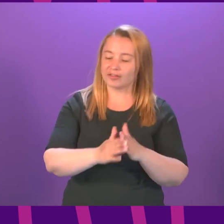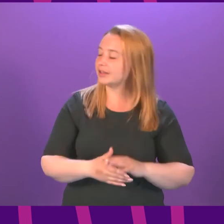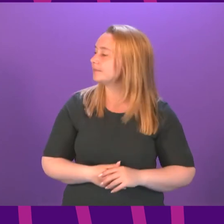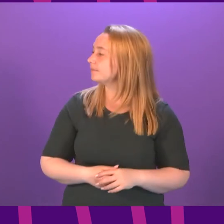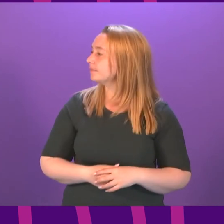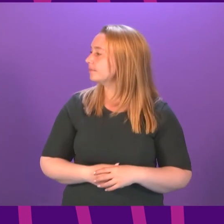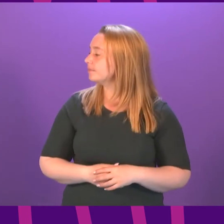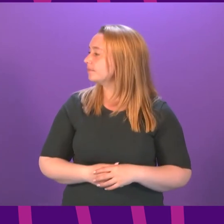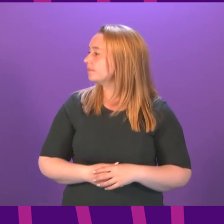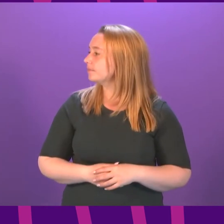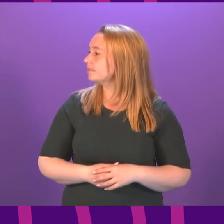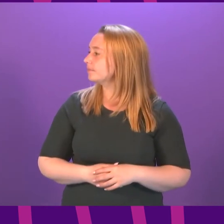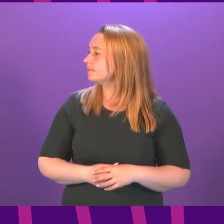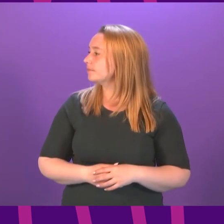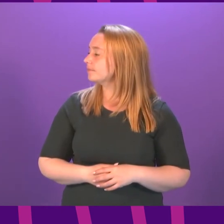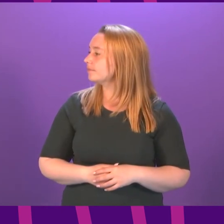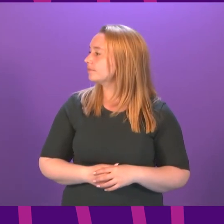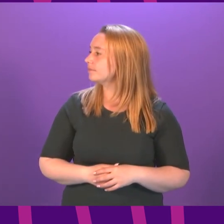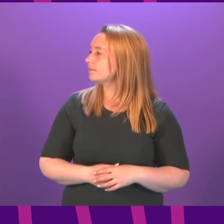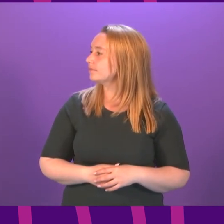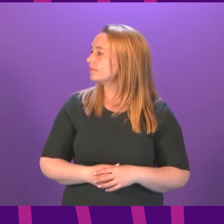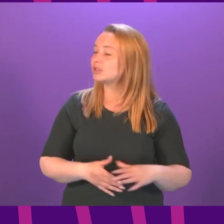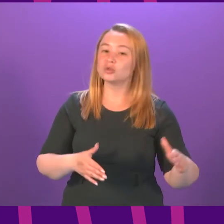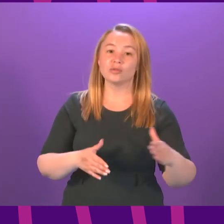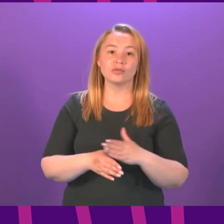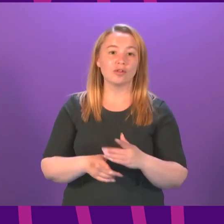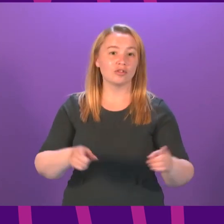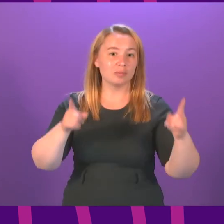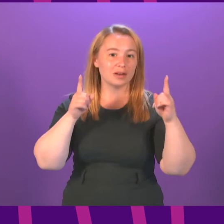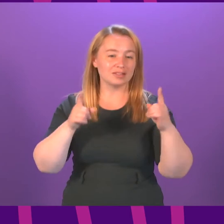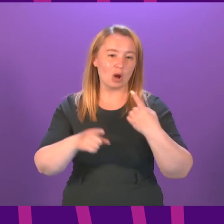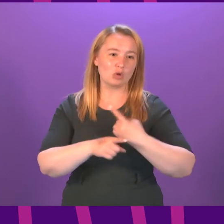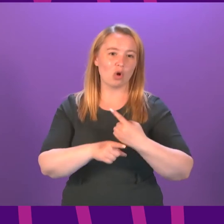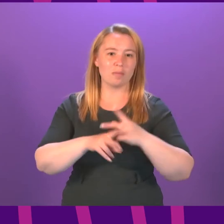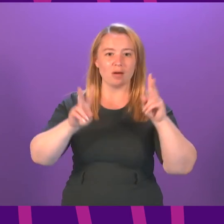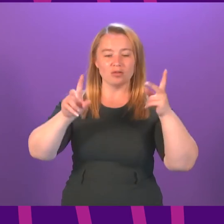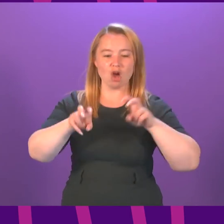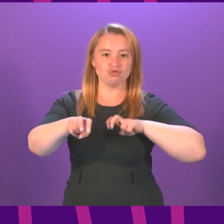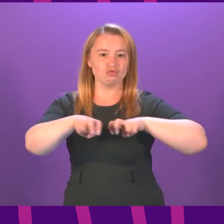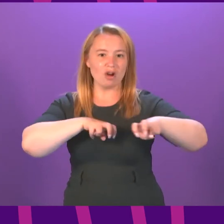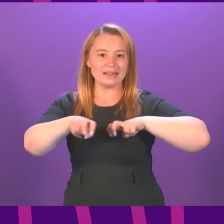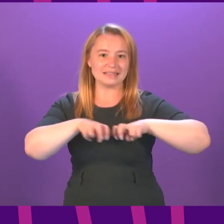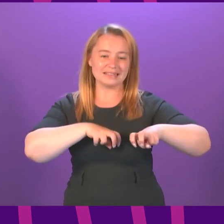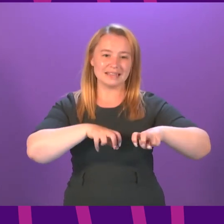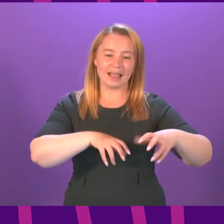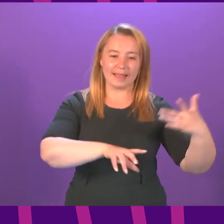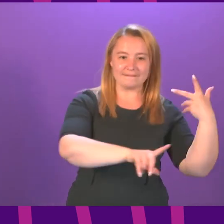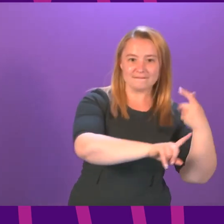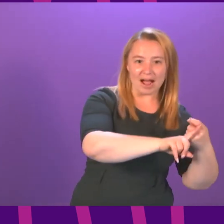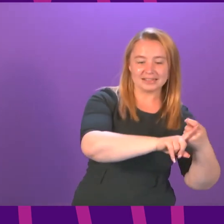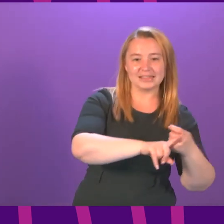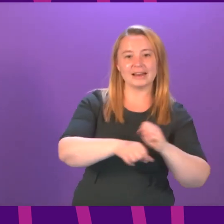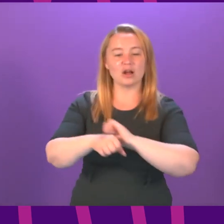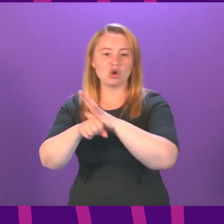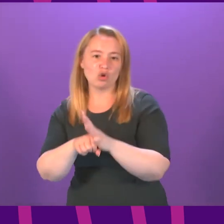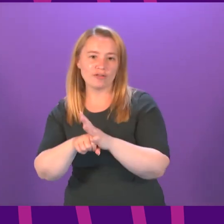first minister refers again as she has in the past to the race between the vaccine and the virus I think it should be